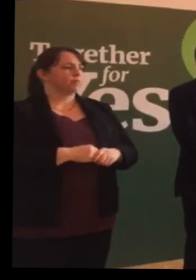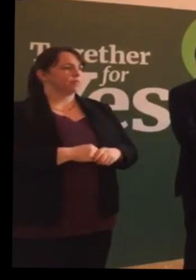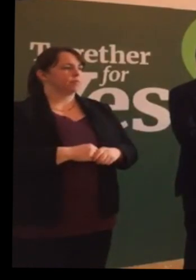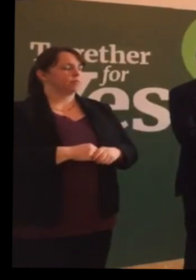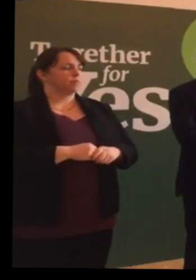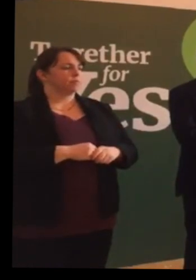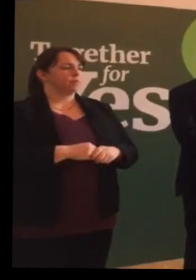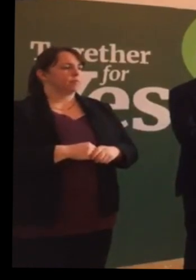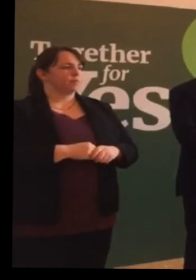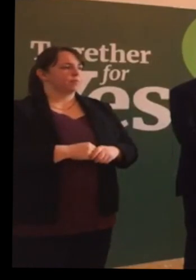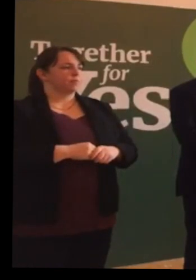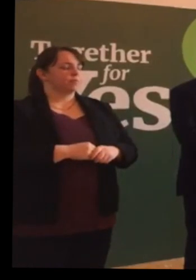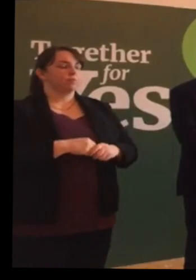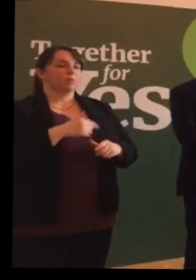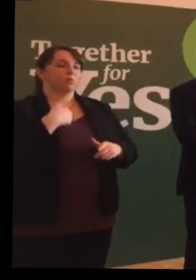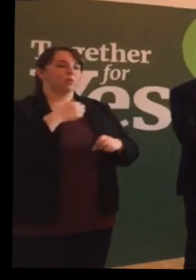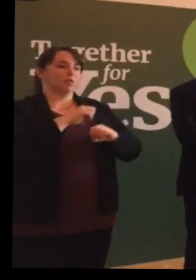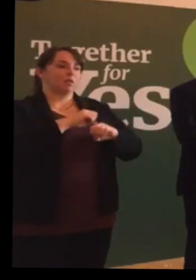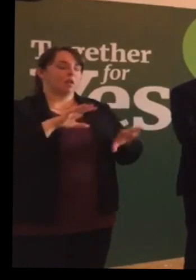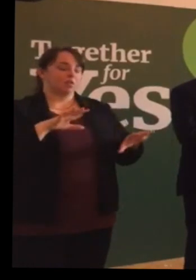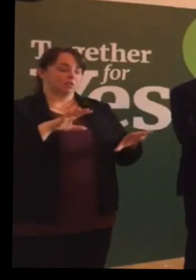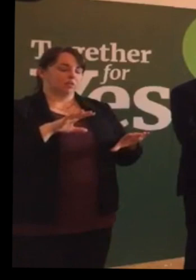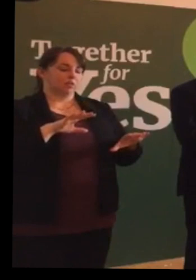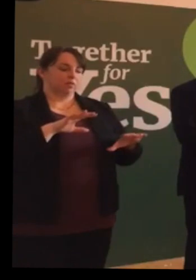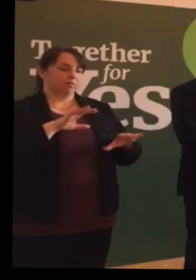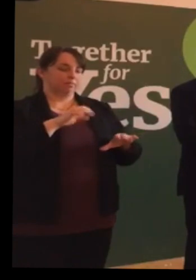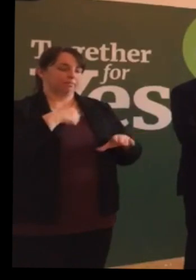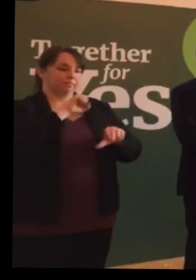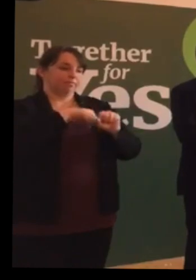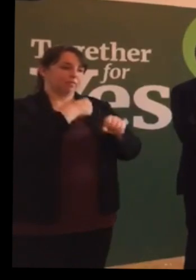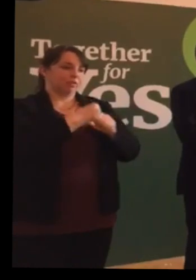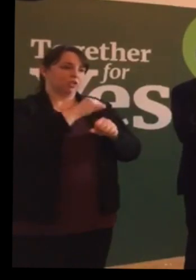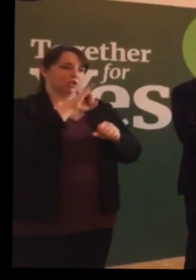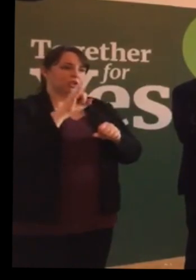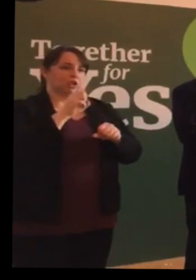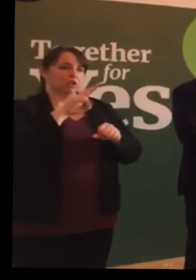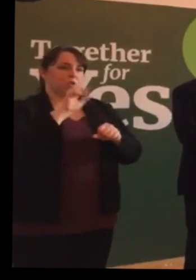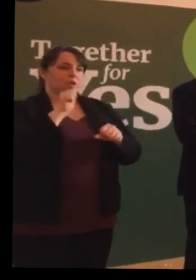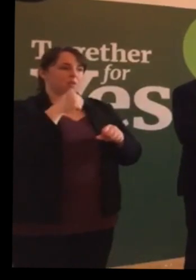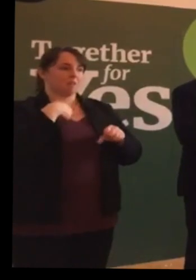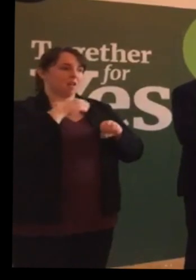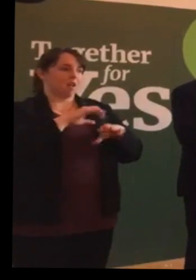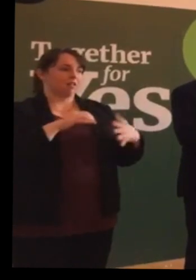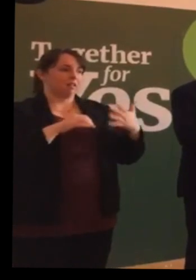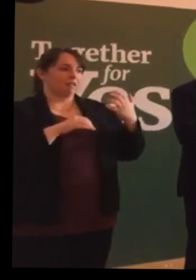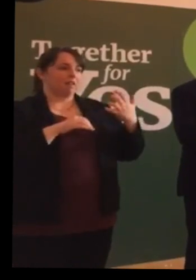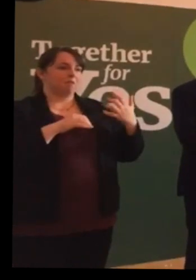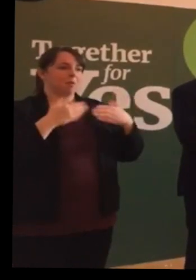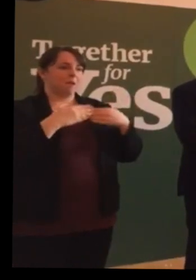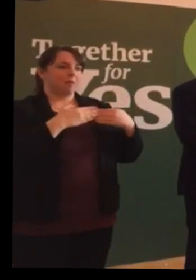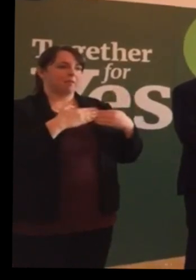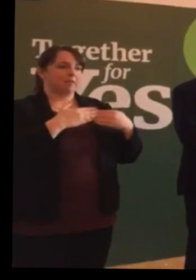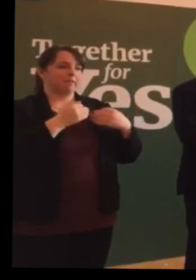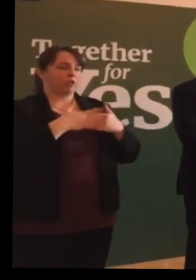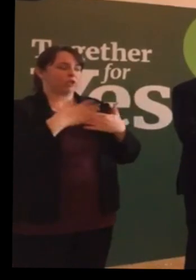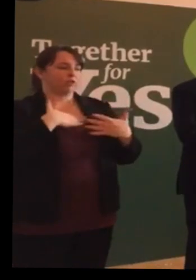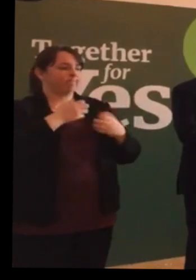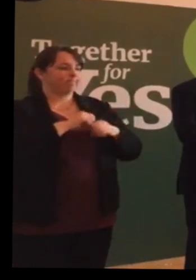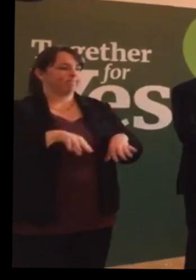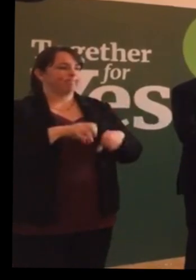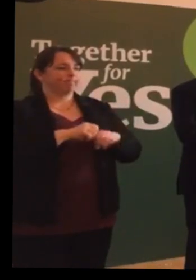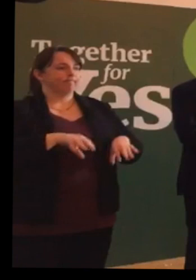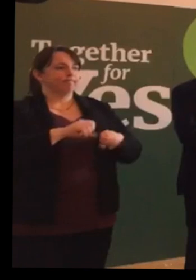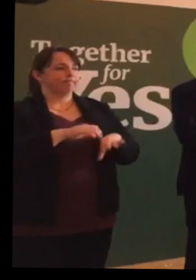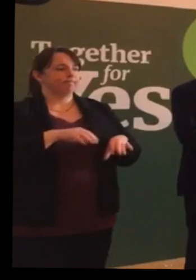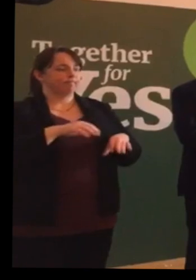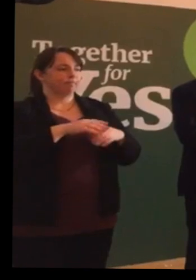In addition to losing Clashfield, turning carefully, we lost another five babies to miscarriage. But